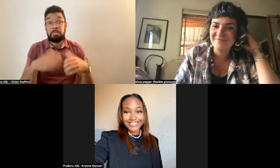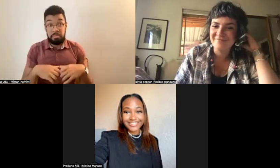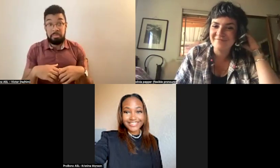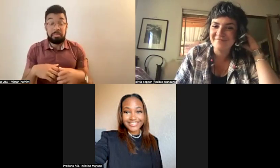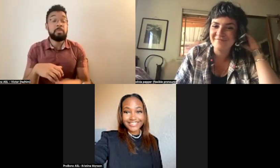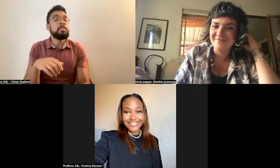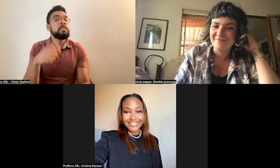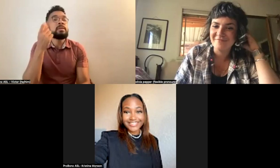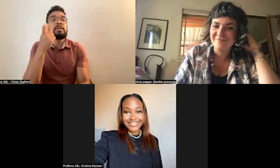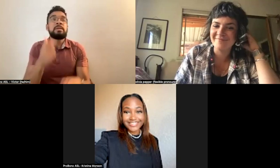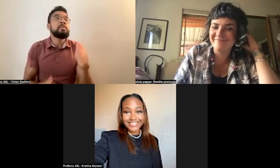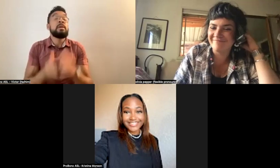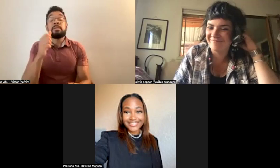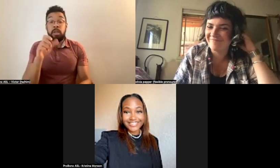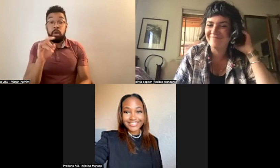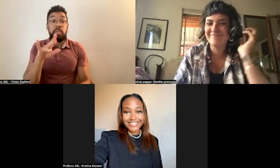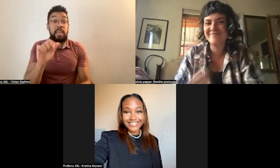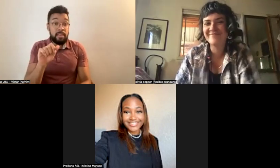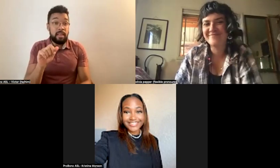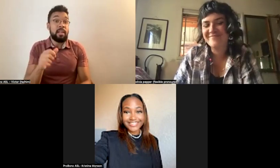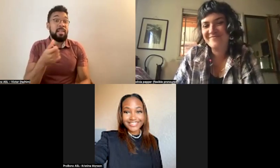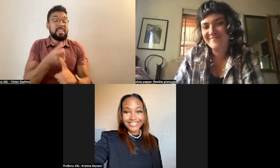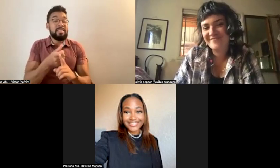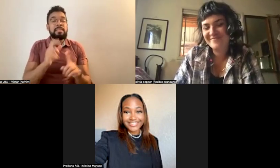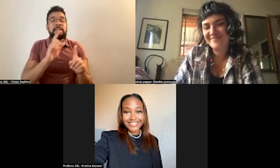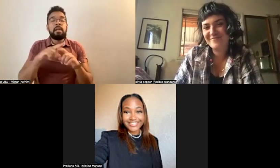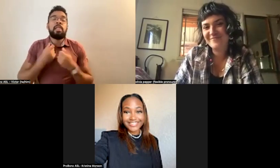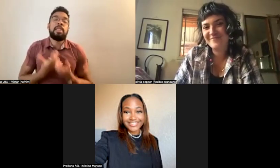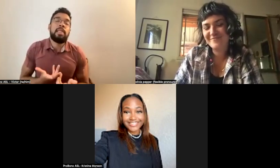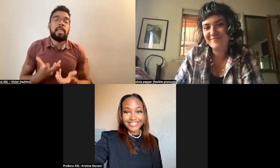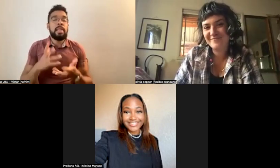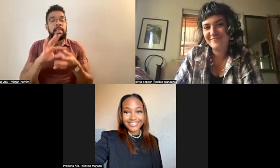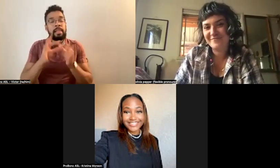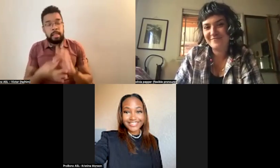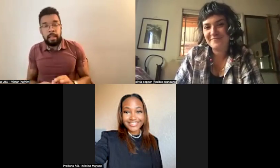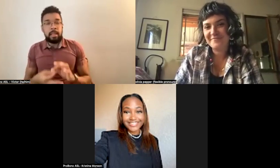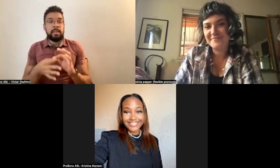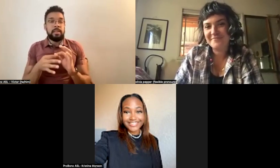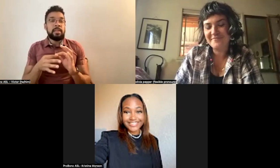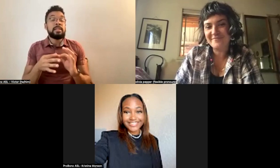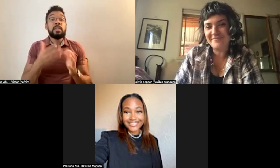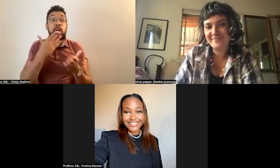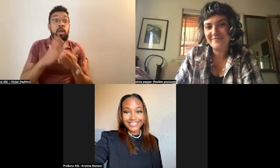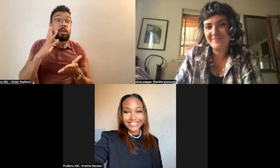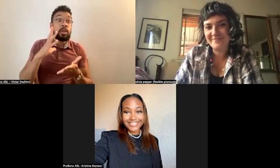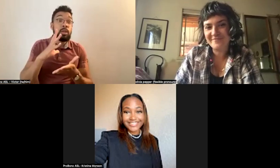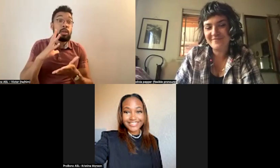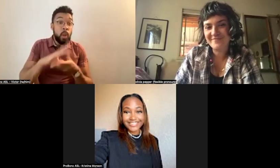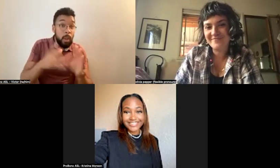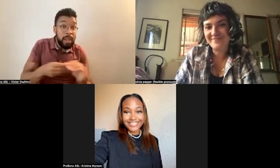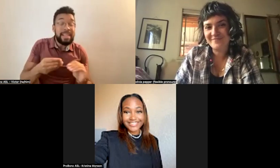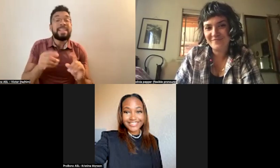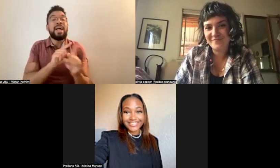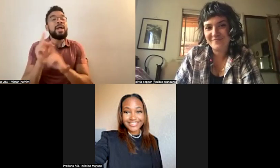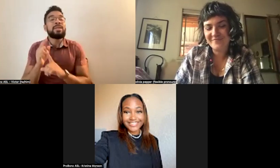exhausted cells, weary bones, good stories, bad jokes, and oddly sentimental pieces of pop culture trivia, mostly about